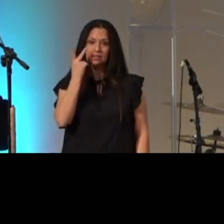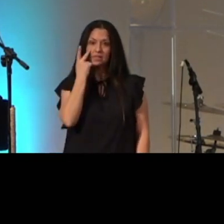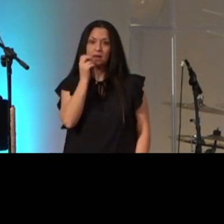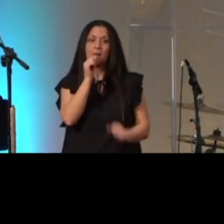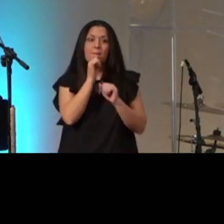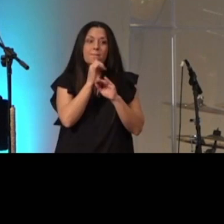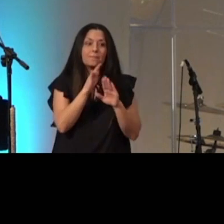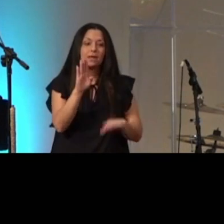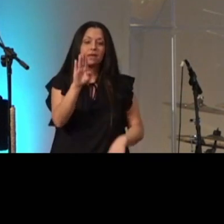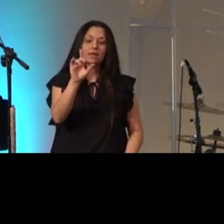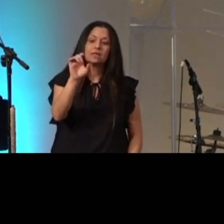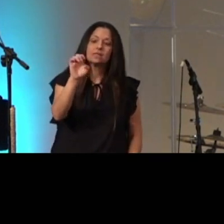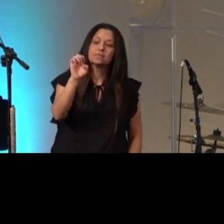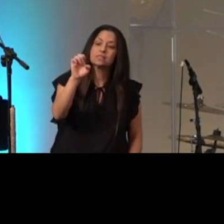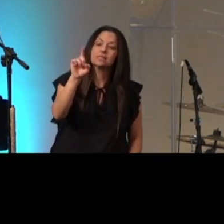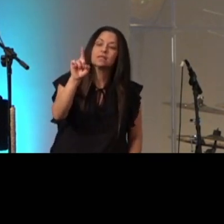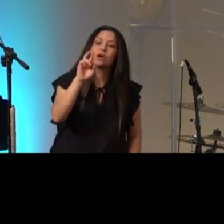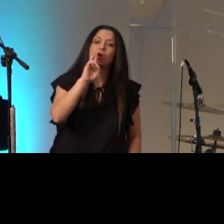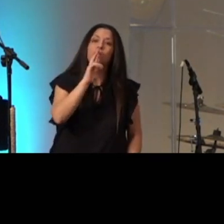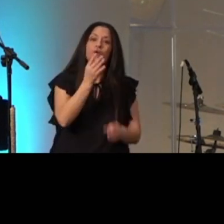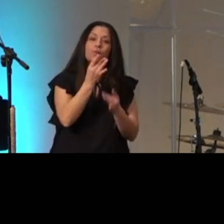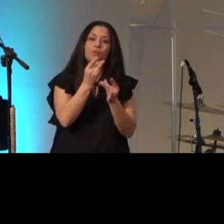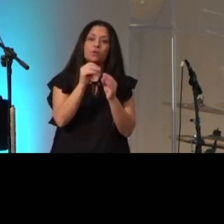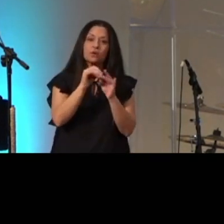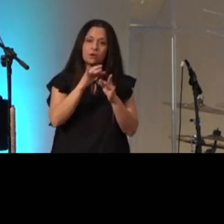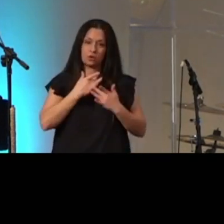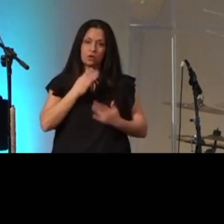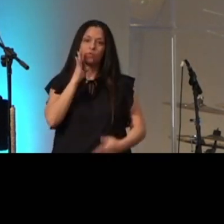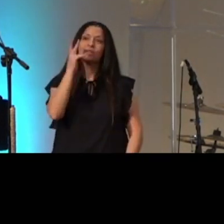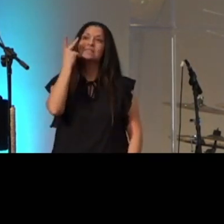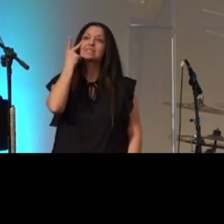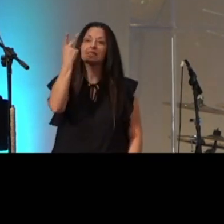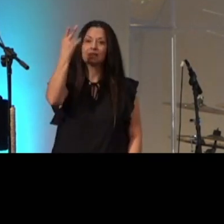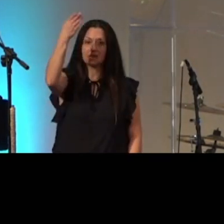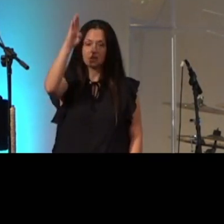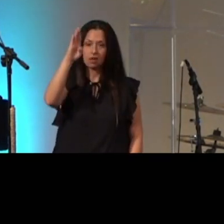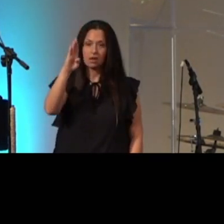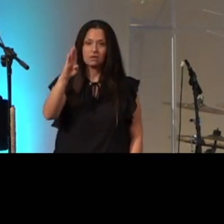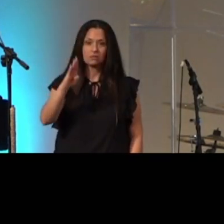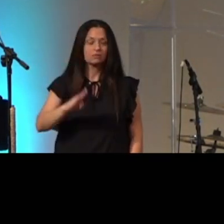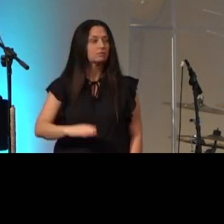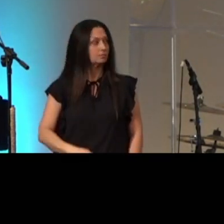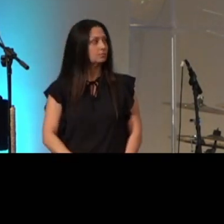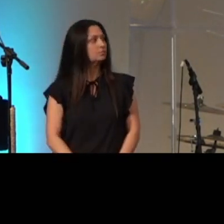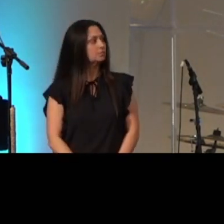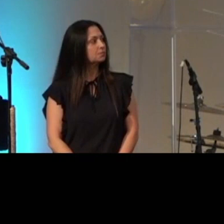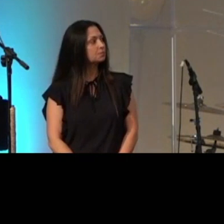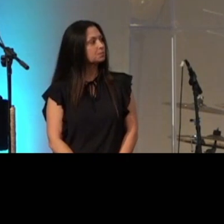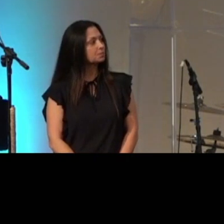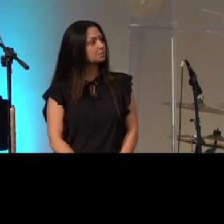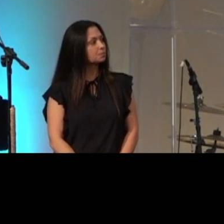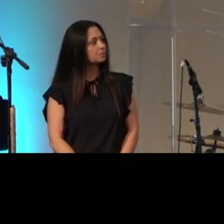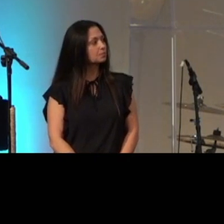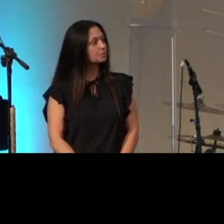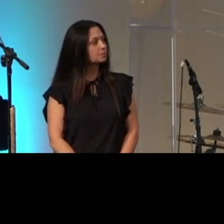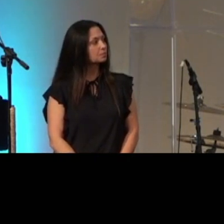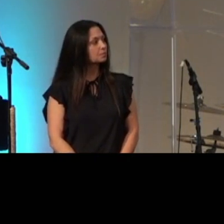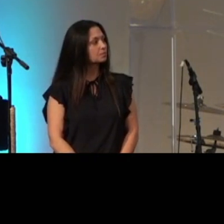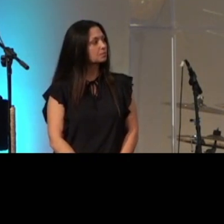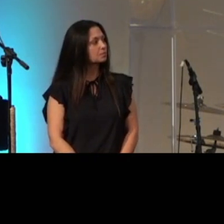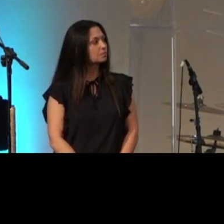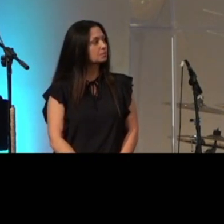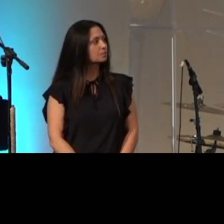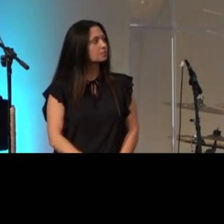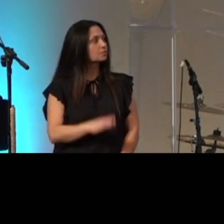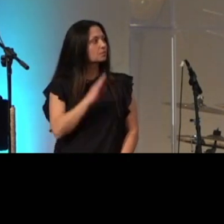pure in heart for they shall see god verse 5 and he will receive blessing from the lord and righteousness from the god of his salvation